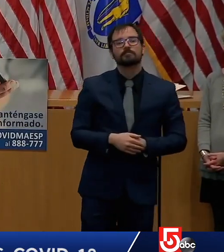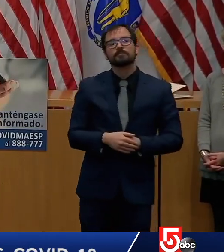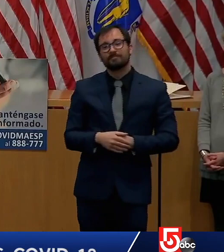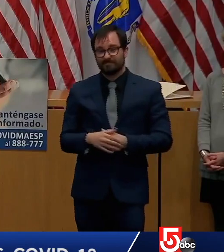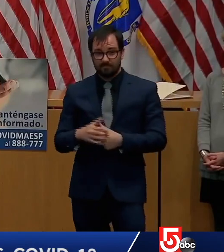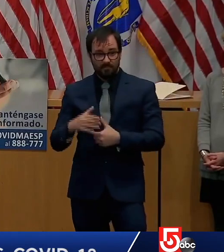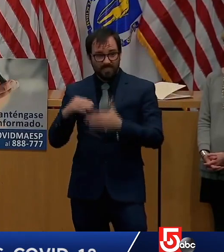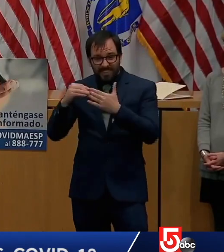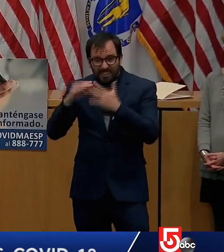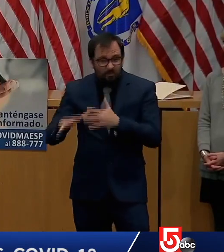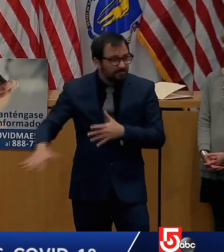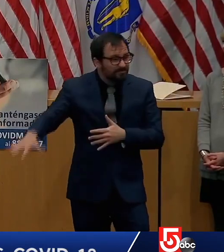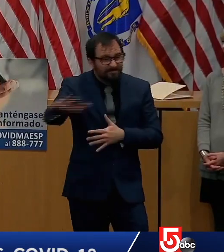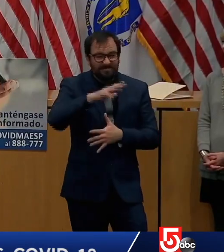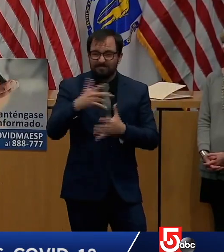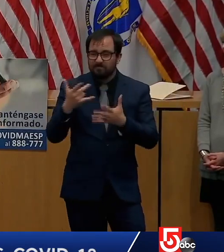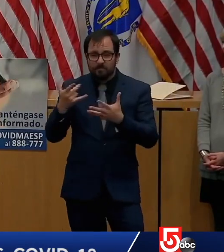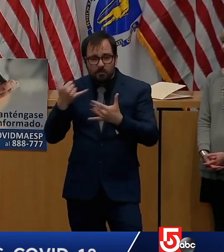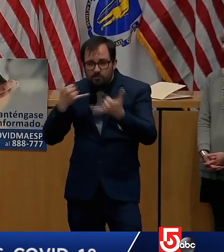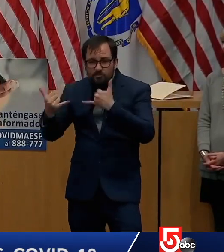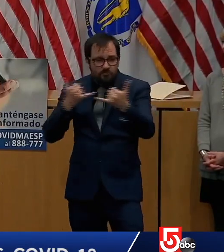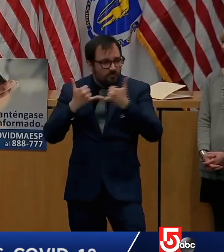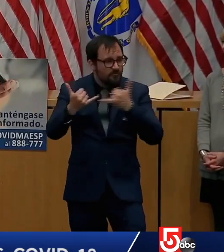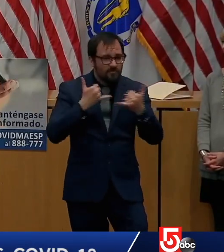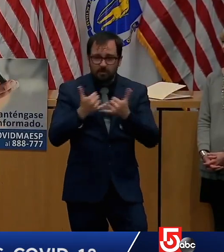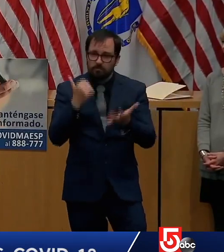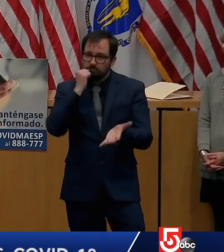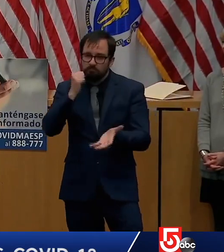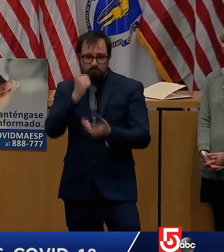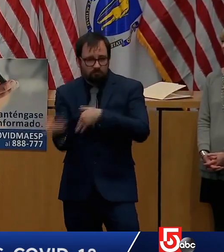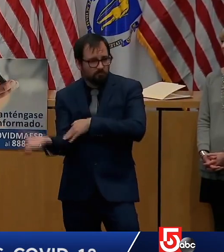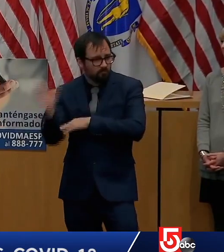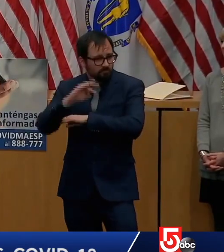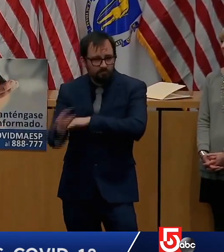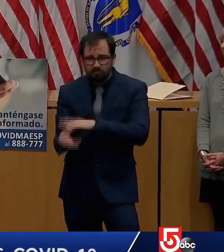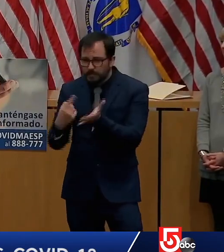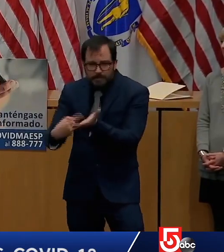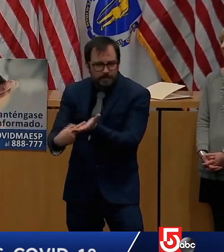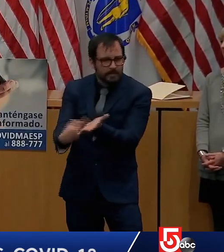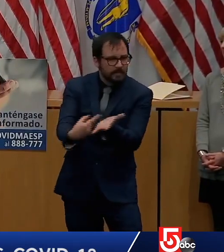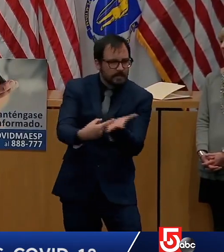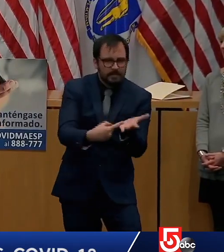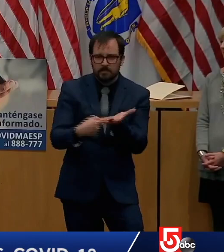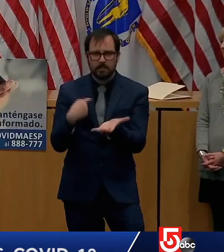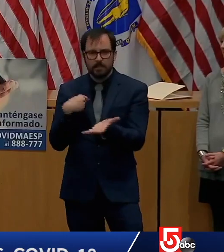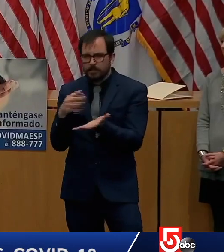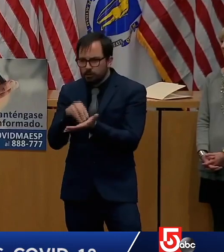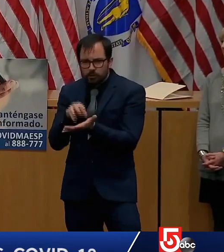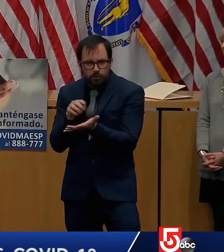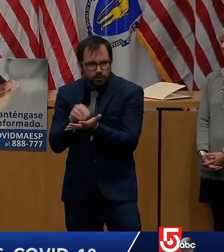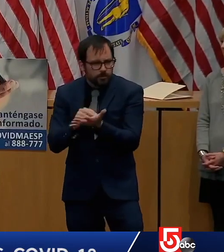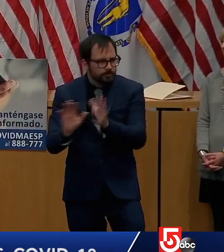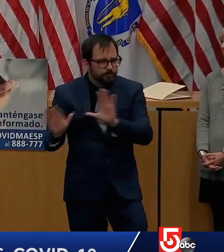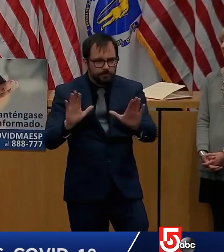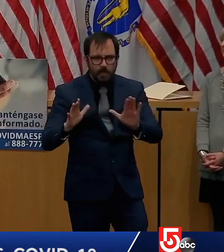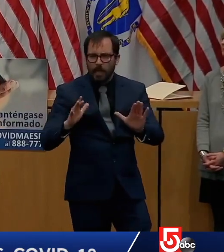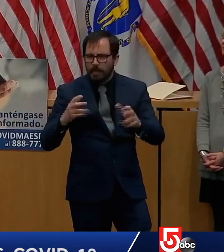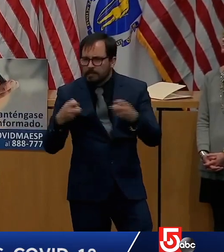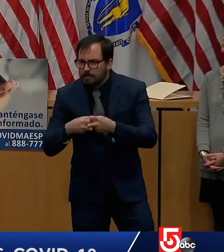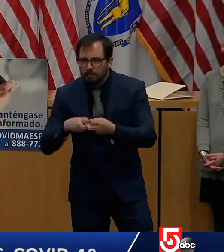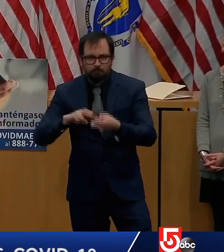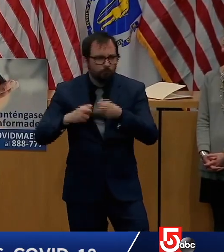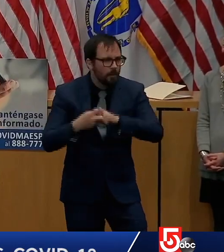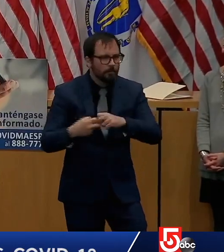many times a week just to hear from them about what issues we need to work with them on. The whole shelter program we put up was